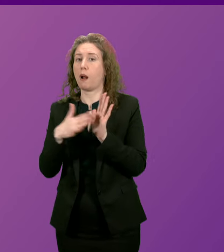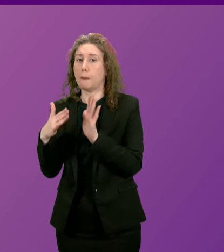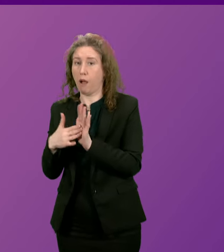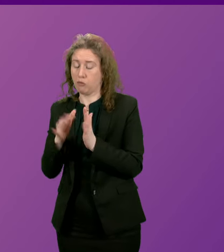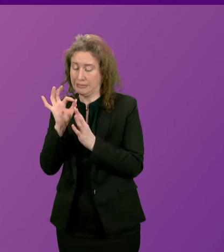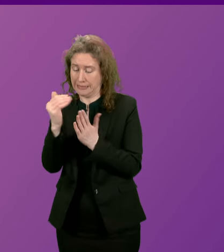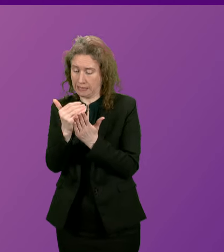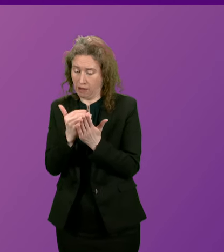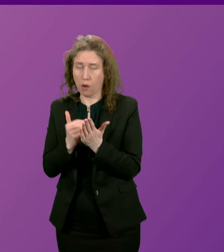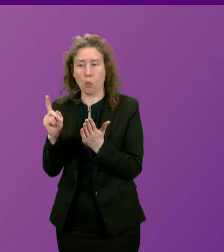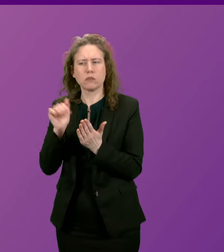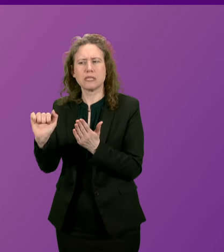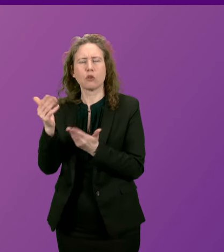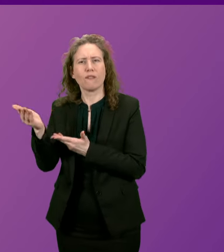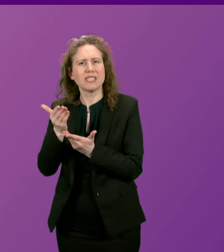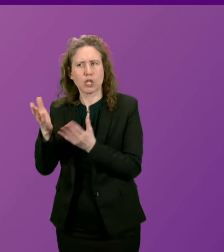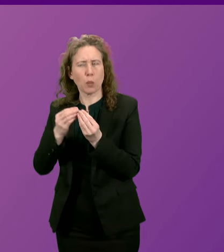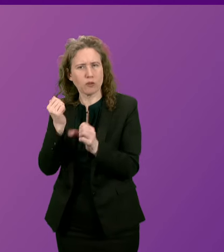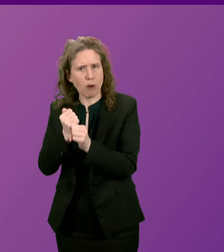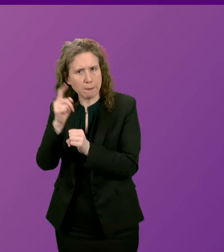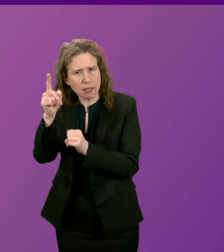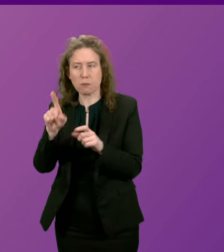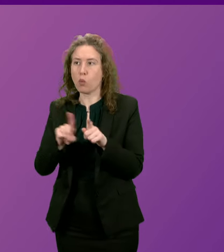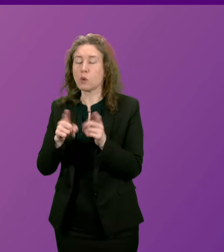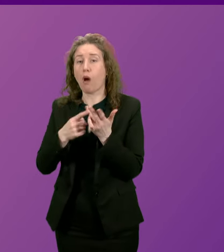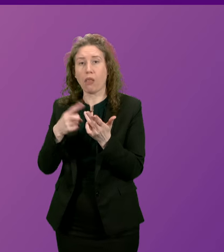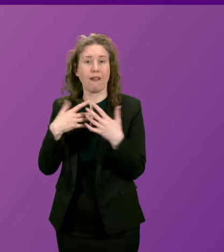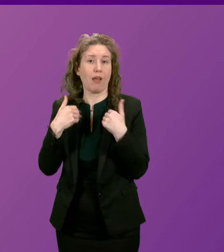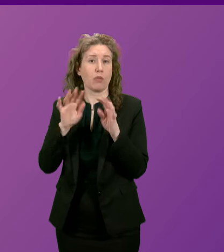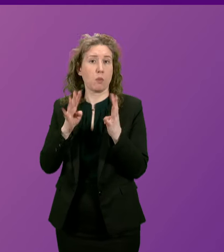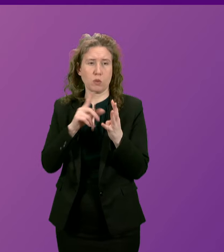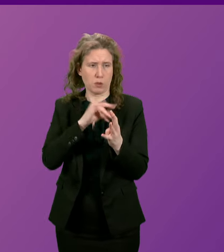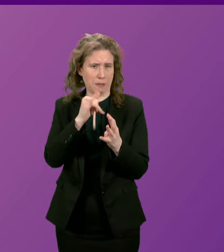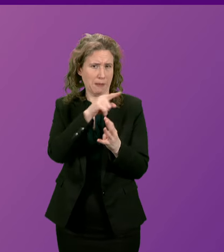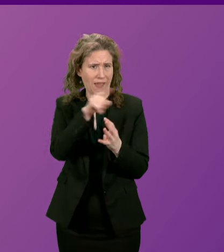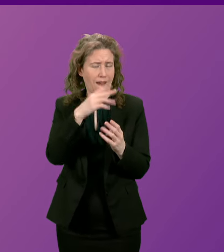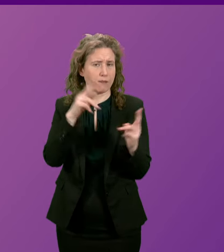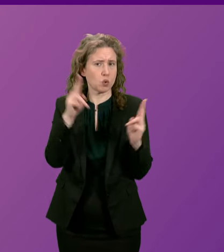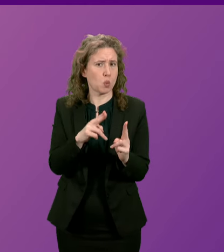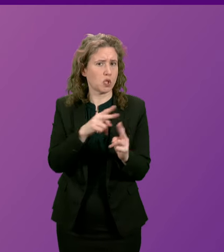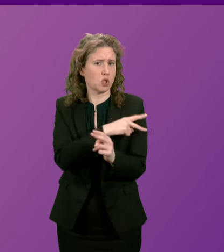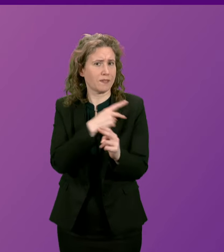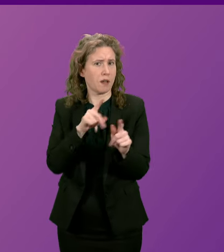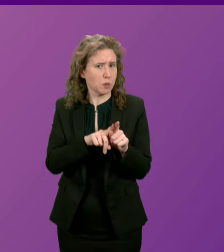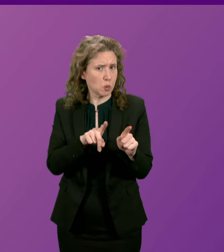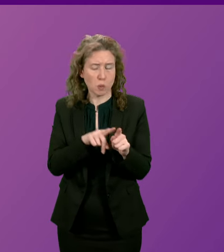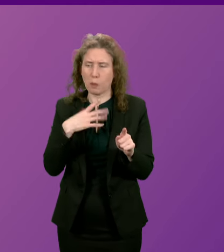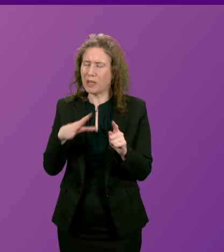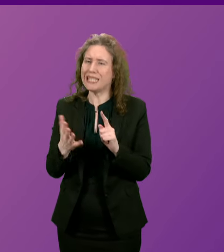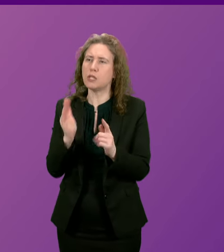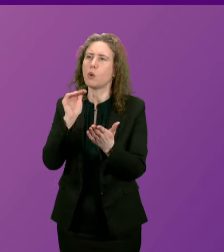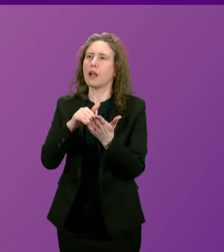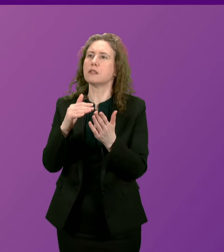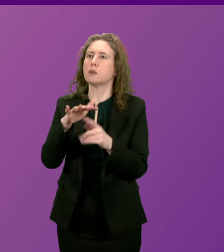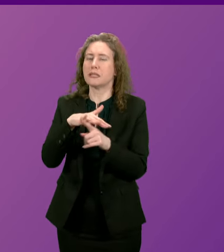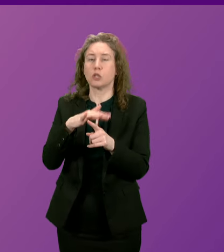of the conversations he has had with grampian but also with other health boards where there is a shortage so we can get to a position where the best treatment for